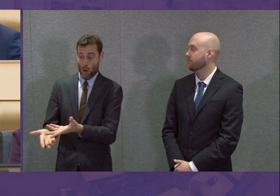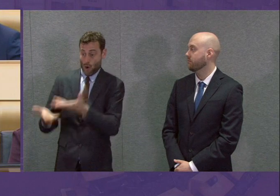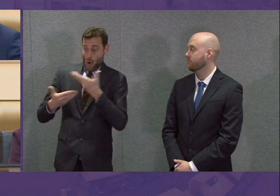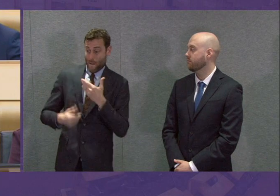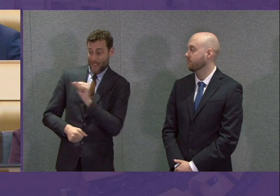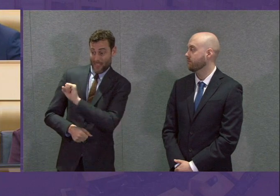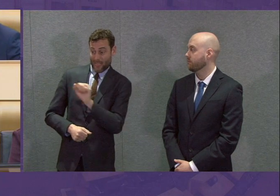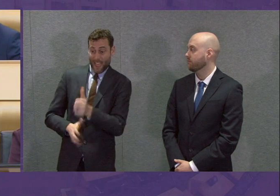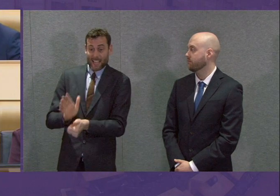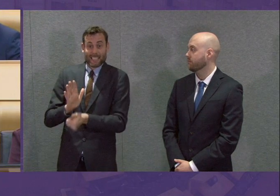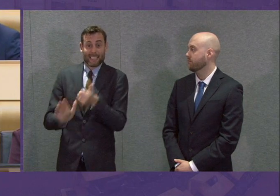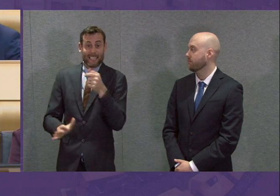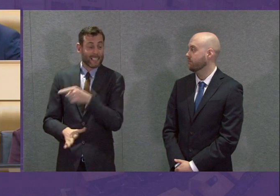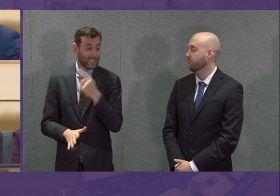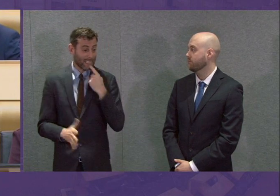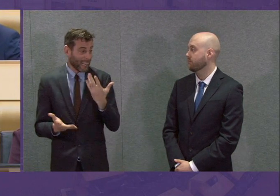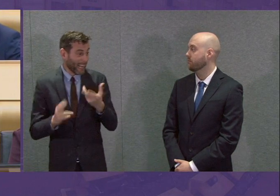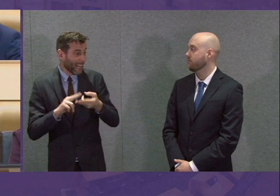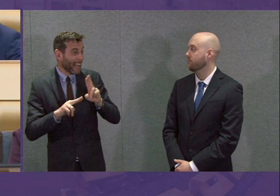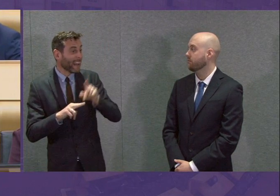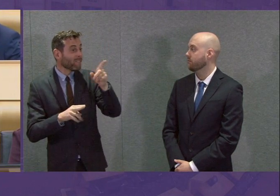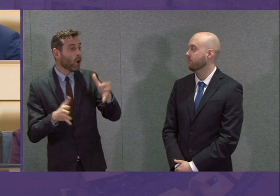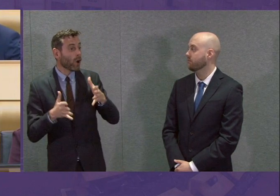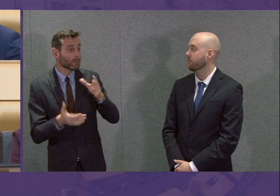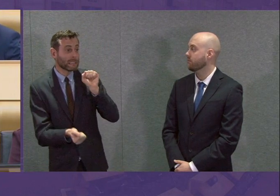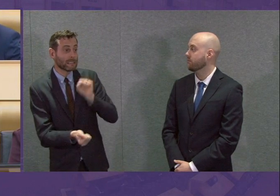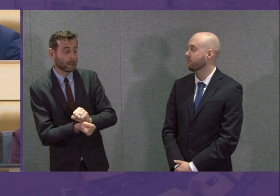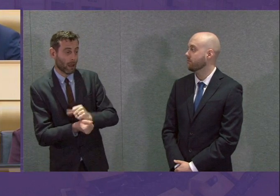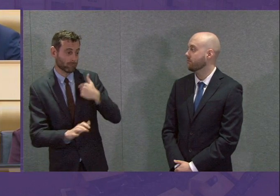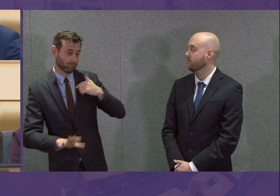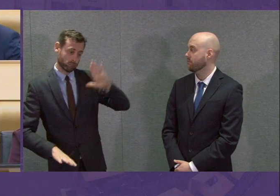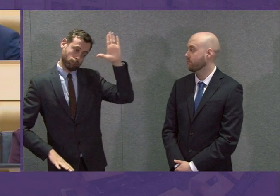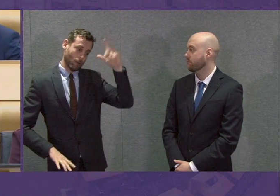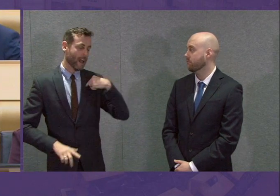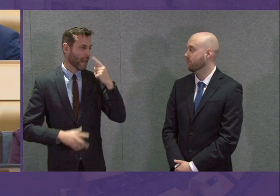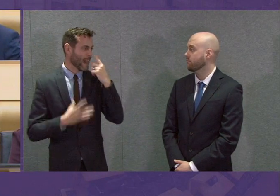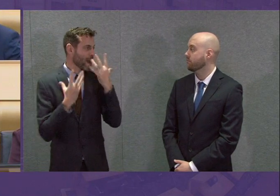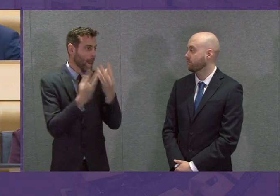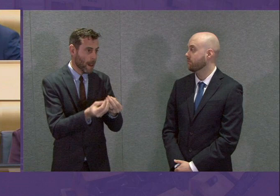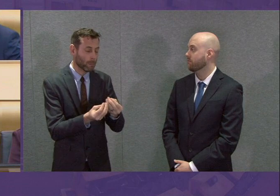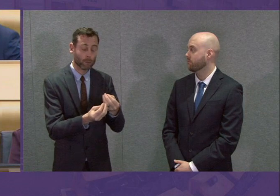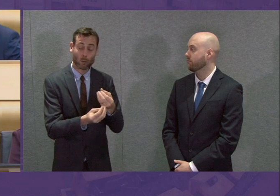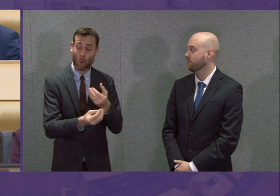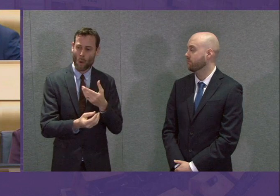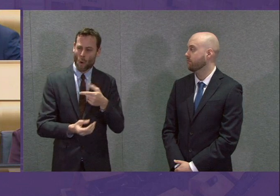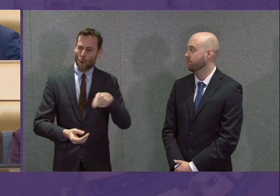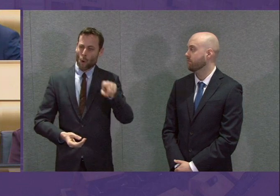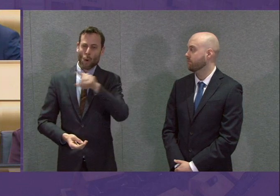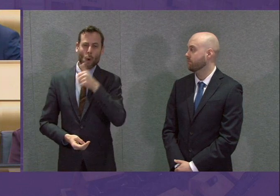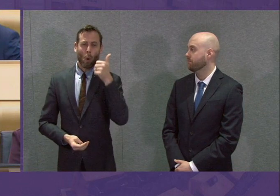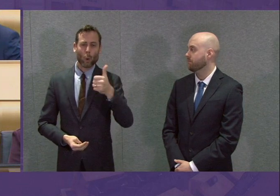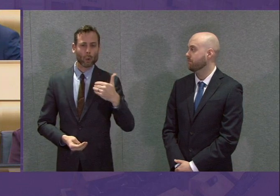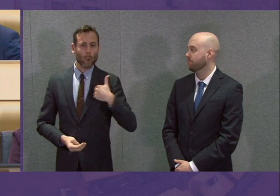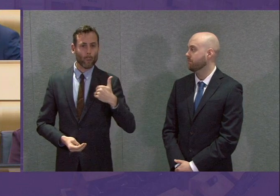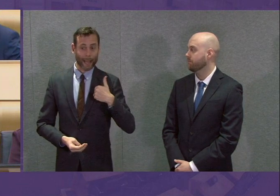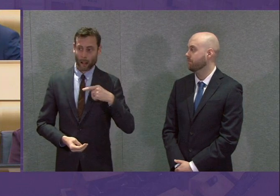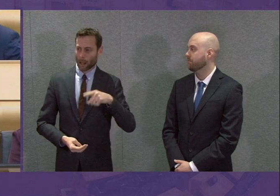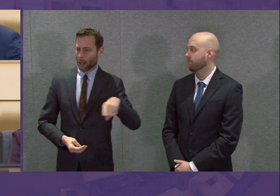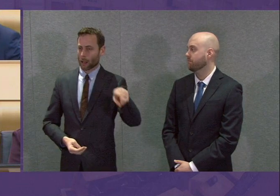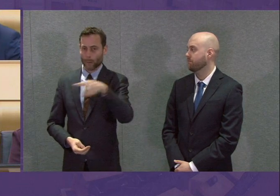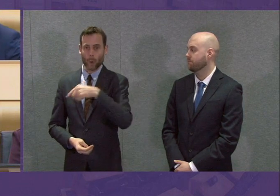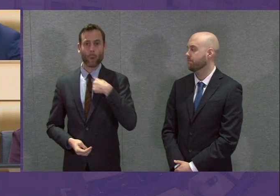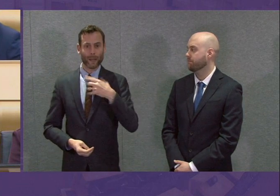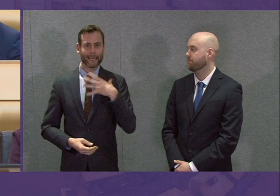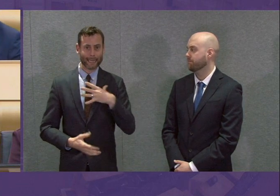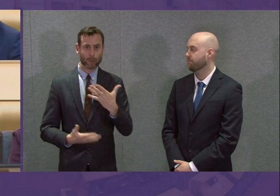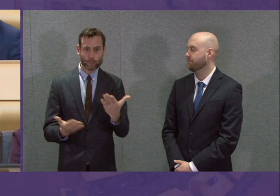if hospitals need to reconfigure their physical base. So there is so much goodwill out there and we need to harness it. I'm very keen that